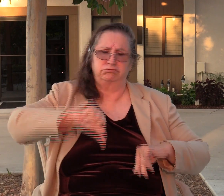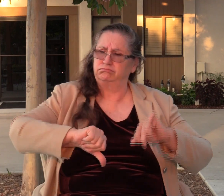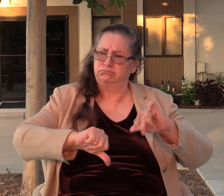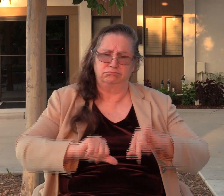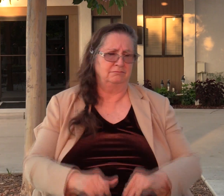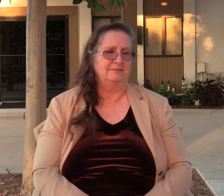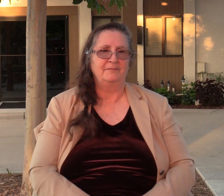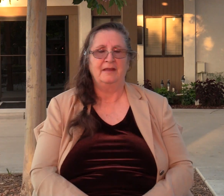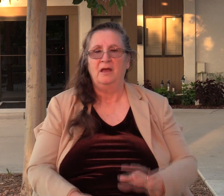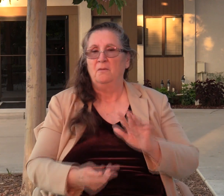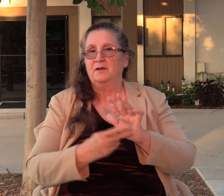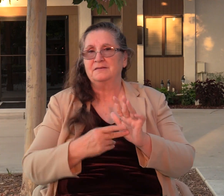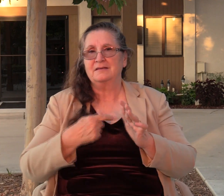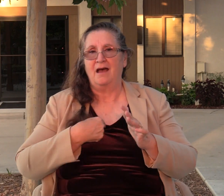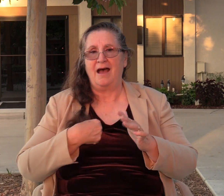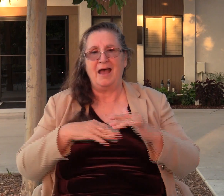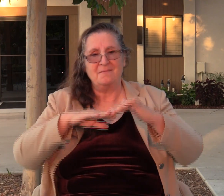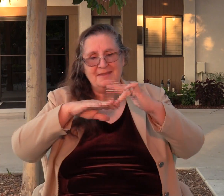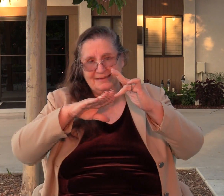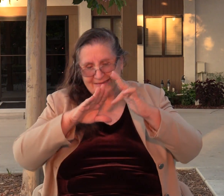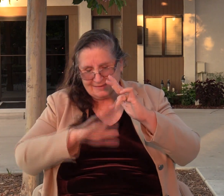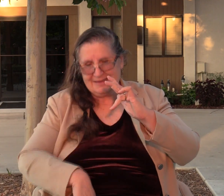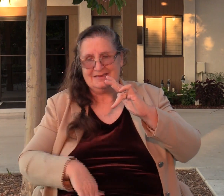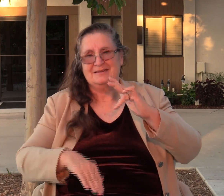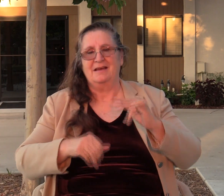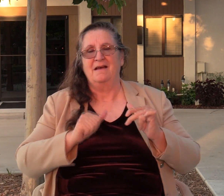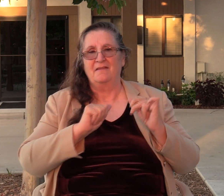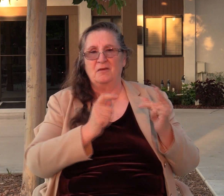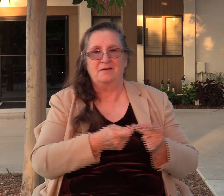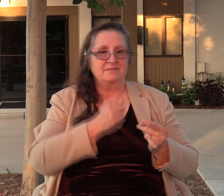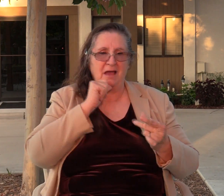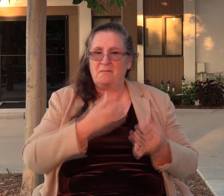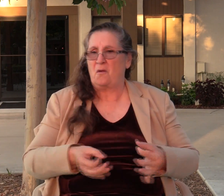Paul said, I'm the least of the apostles and I'm not even worthy to be called an apostle.